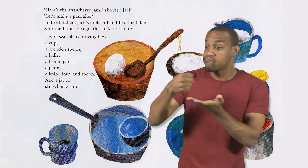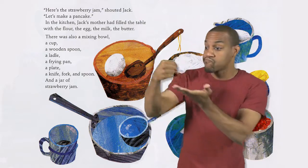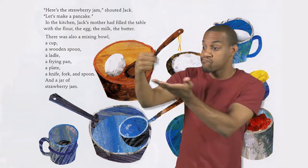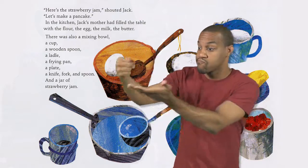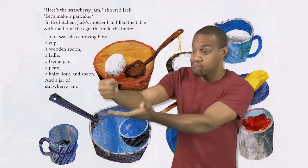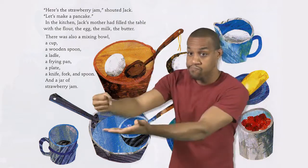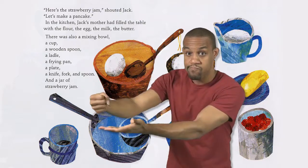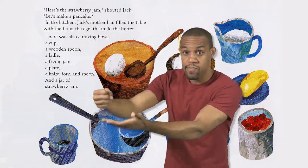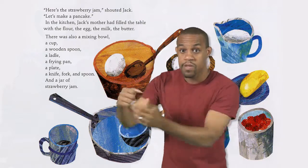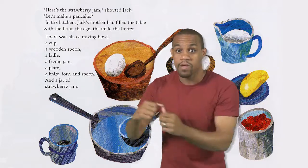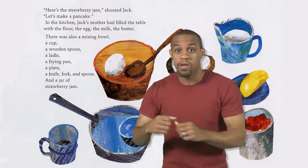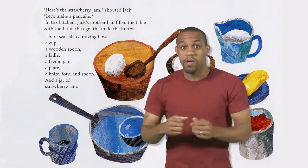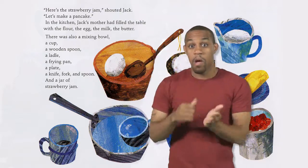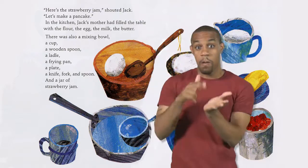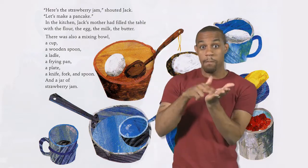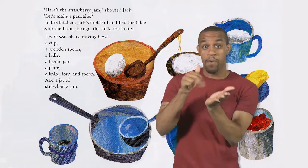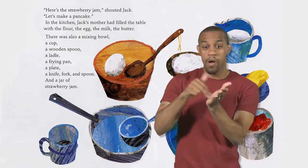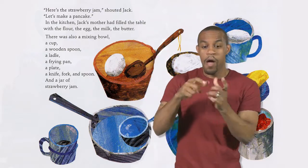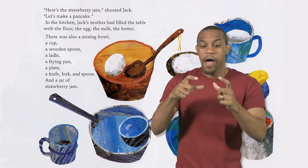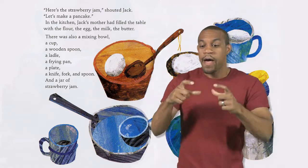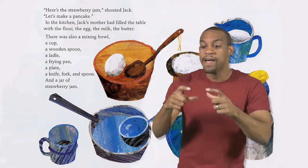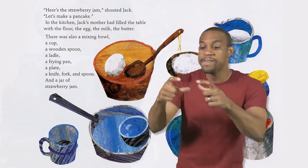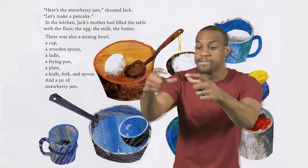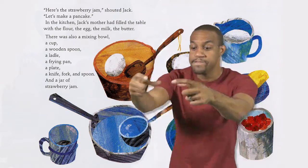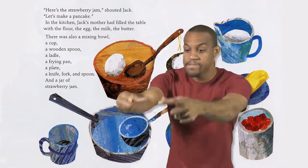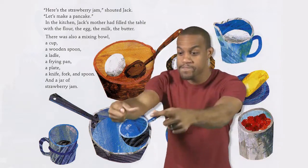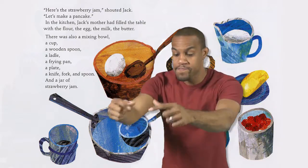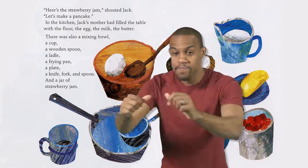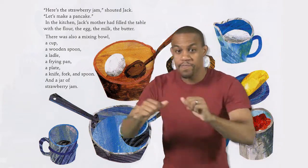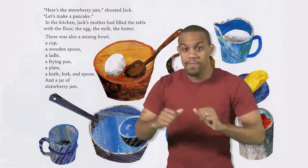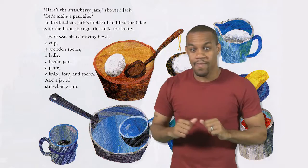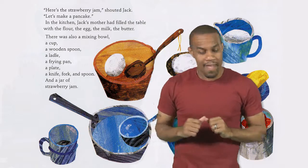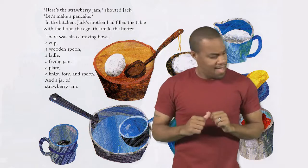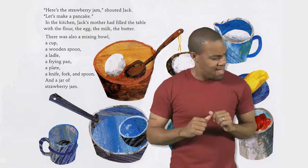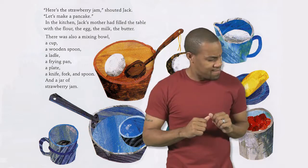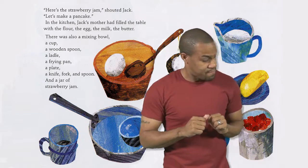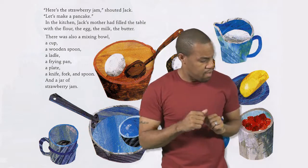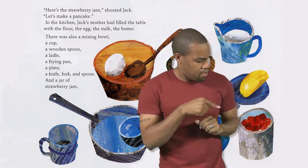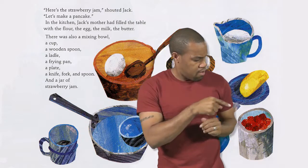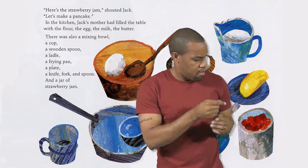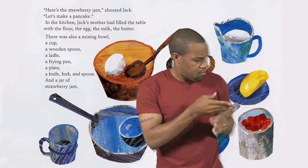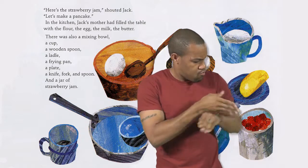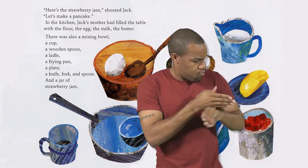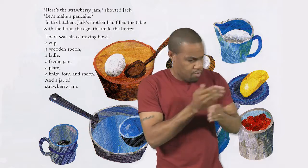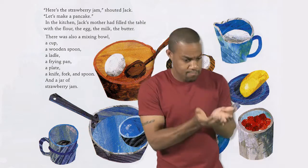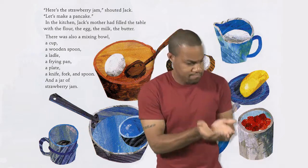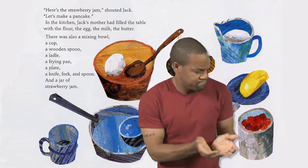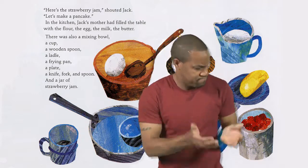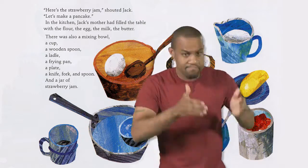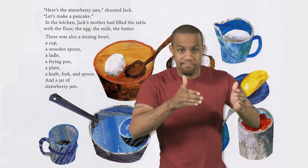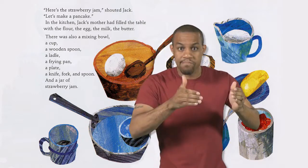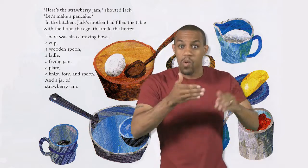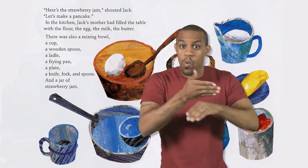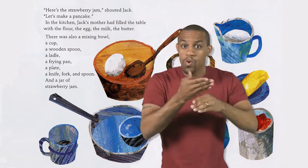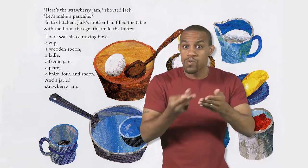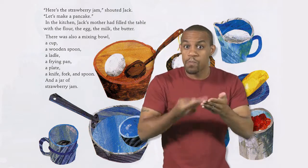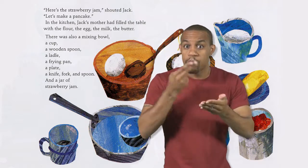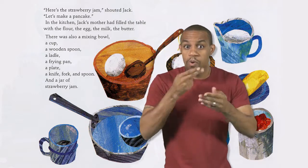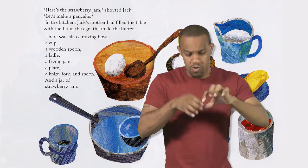Jack's mother had filled the table with the flour, the egg, the milk, the butter There was also a